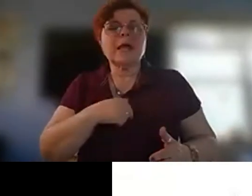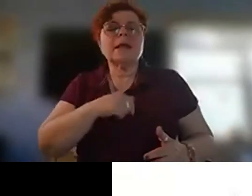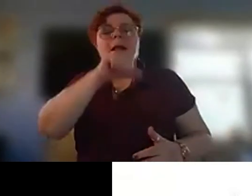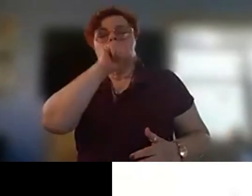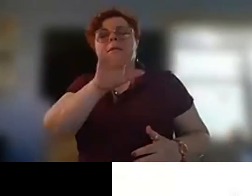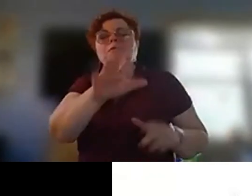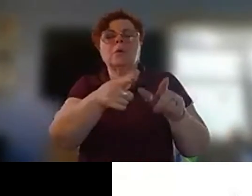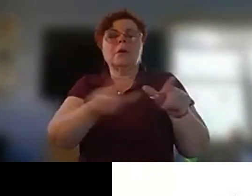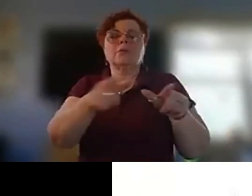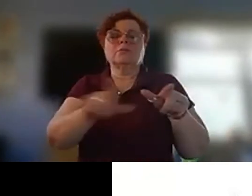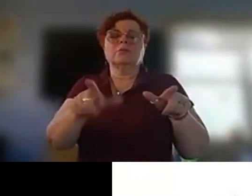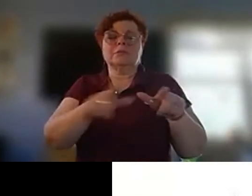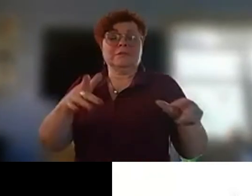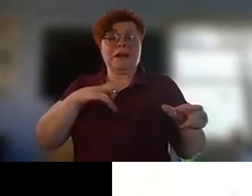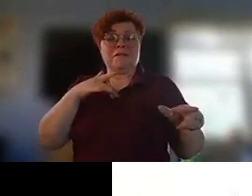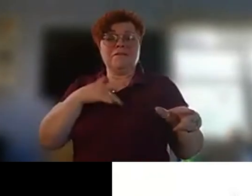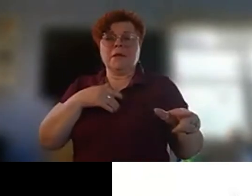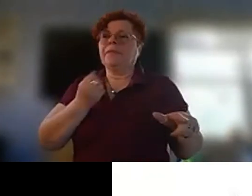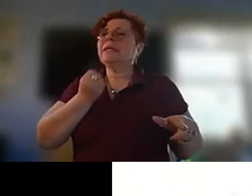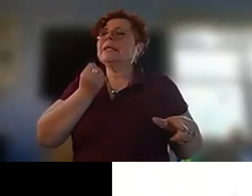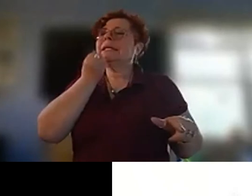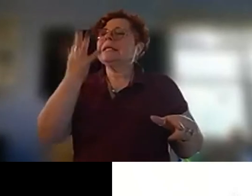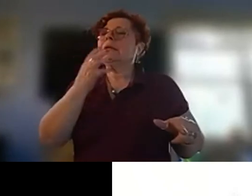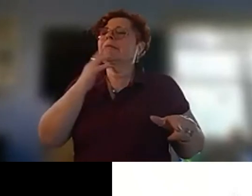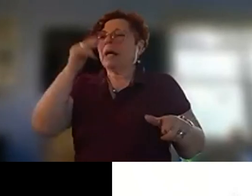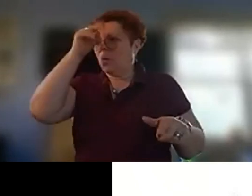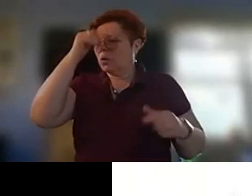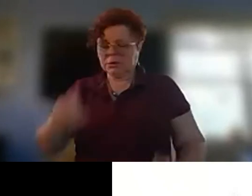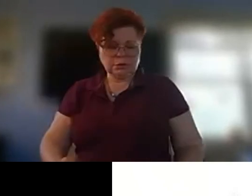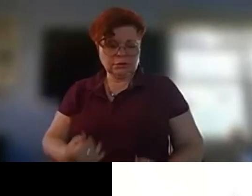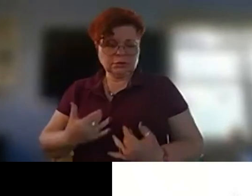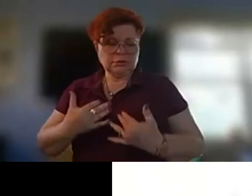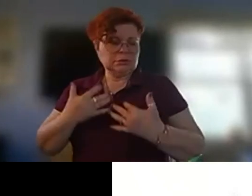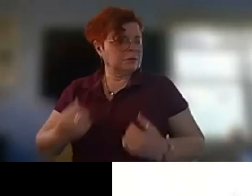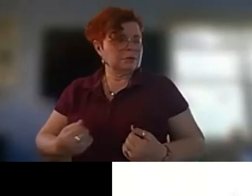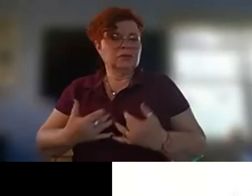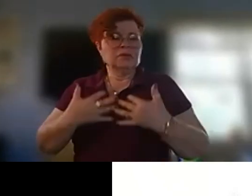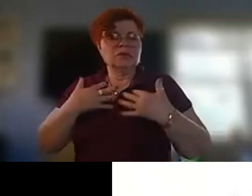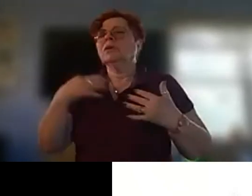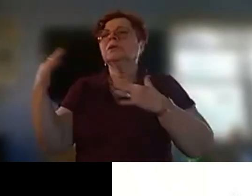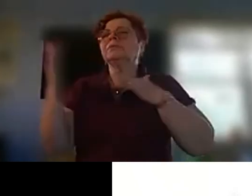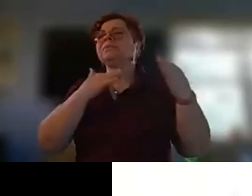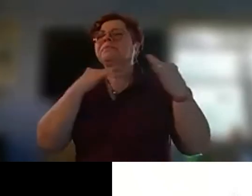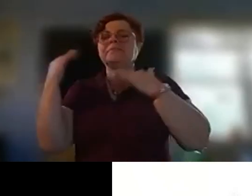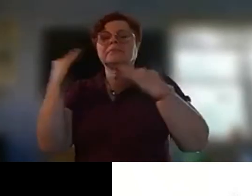i felt the heat of my horse pass into me the breeze scratched against my face that's such a i mean